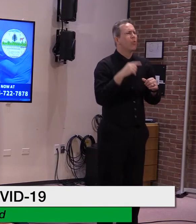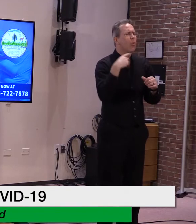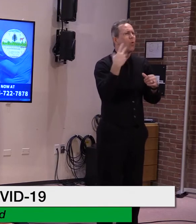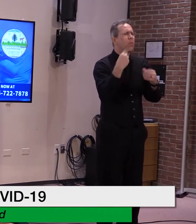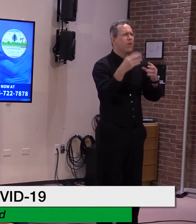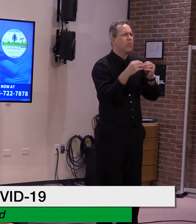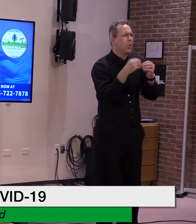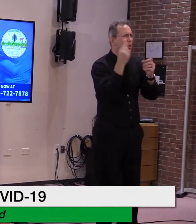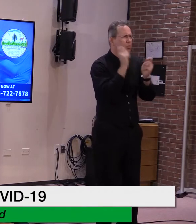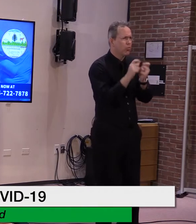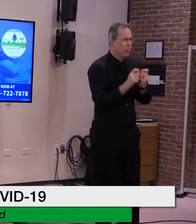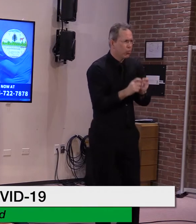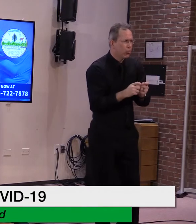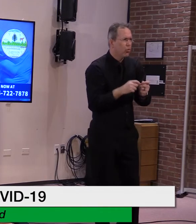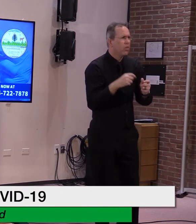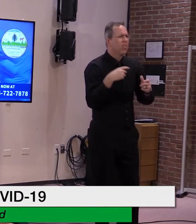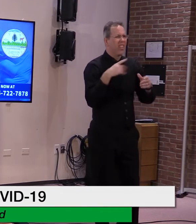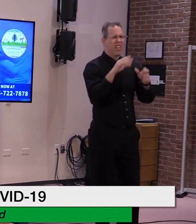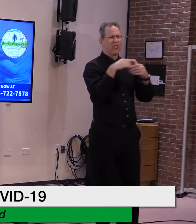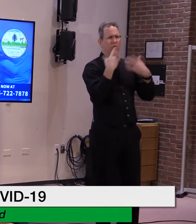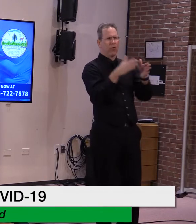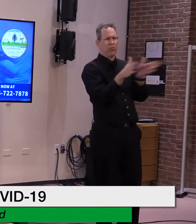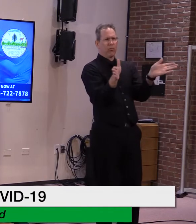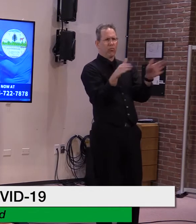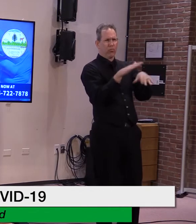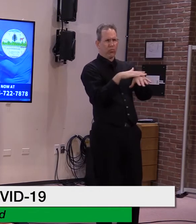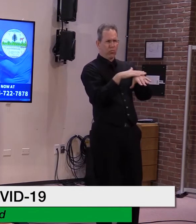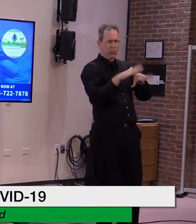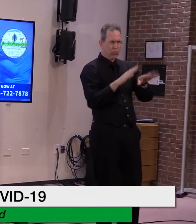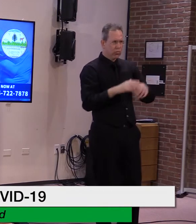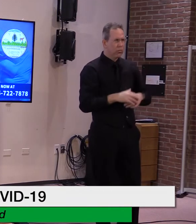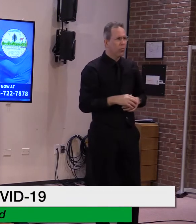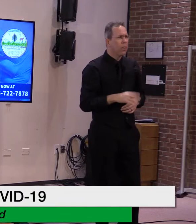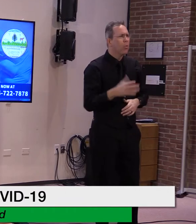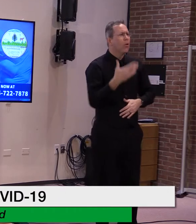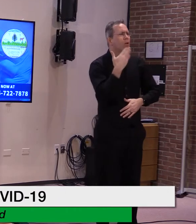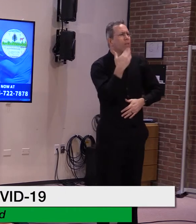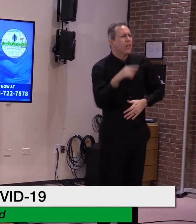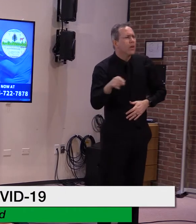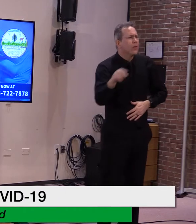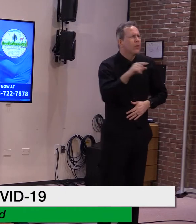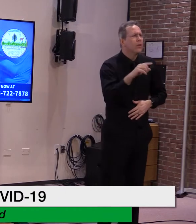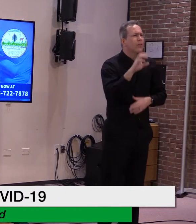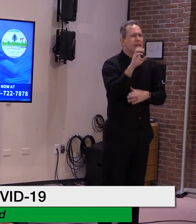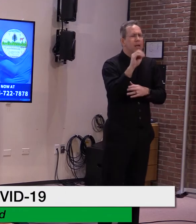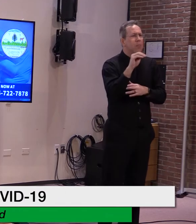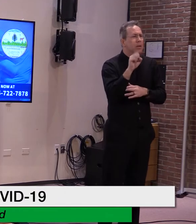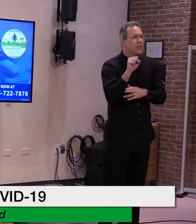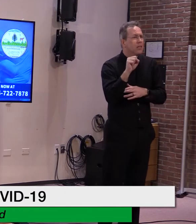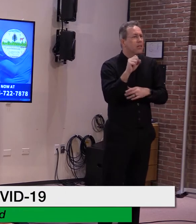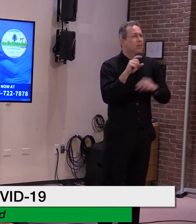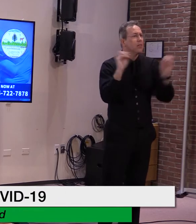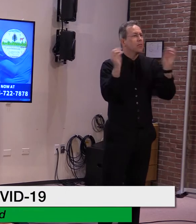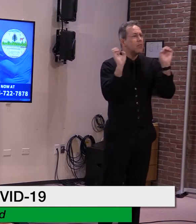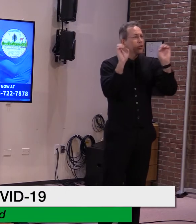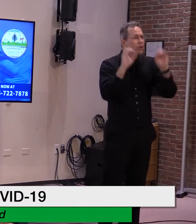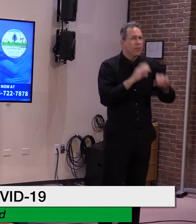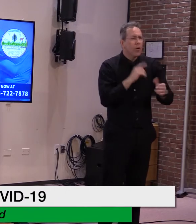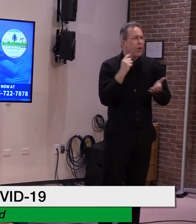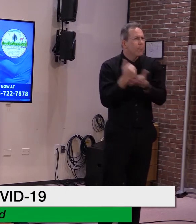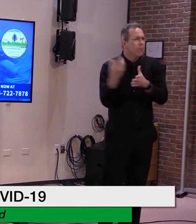teams that continue to support a successful vaccination program across our state. They've been wonderful